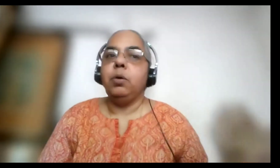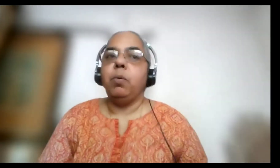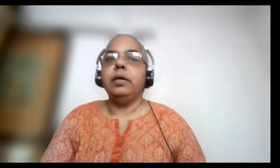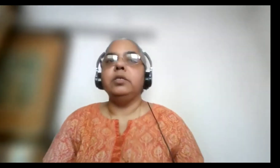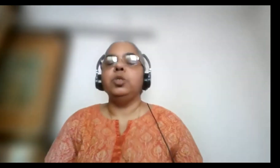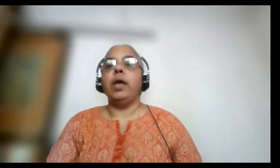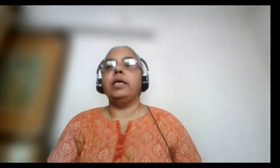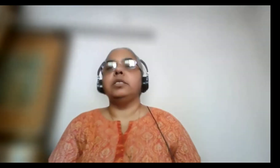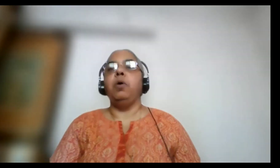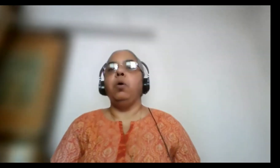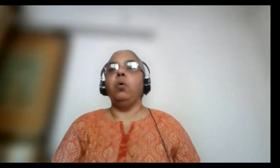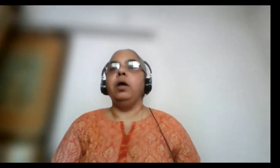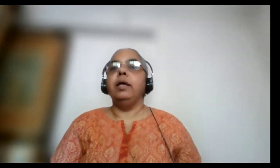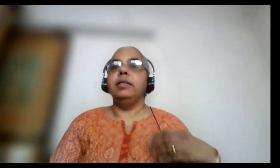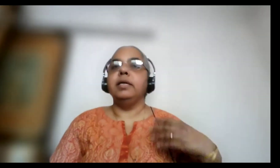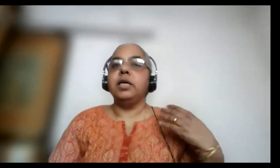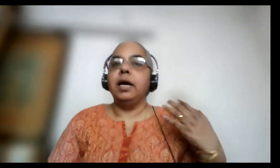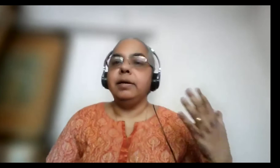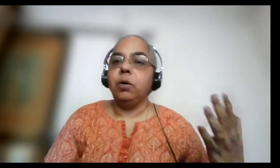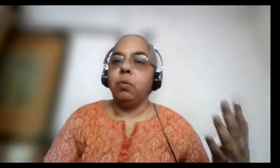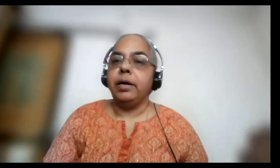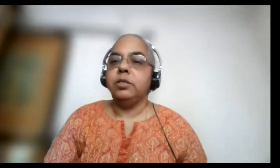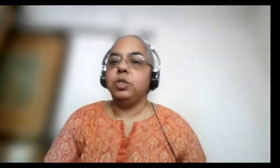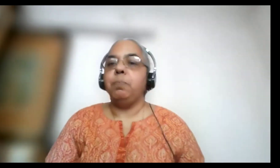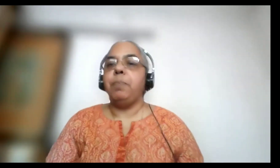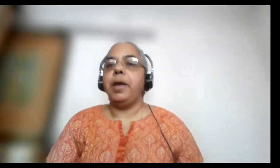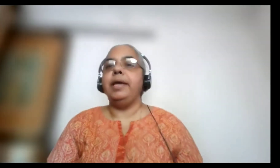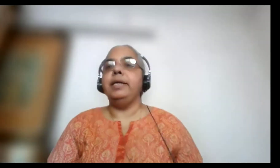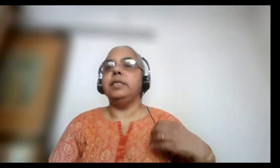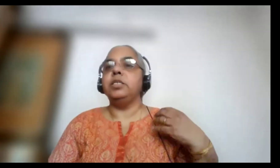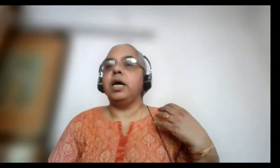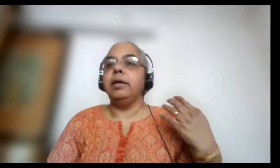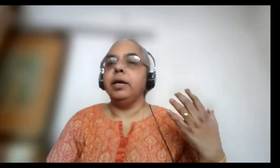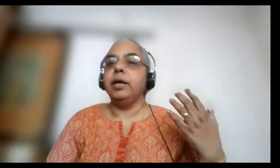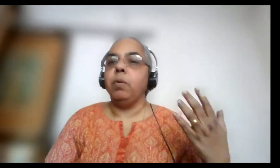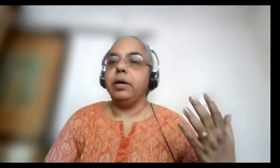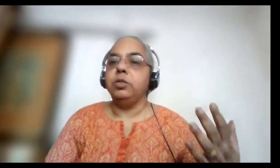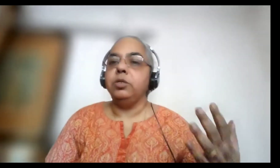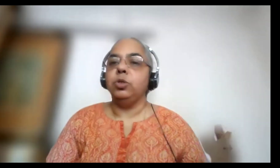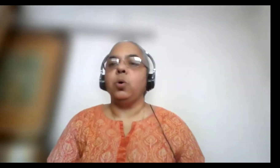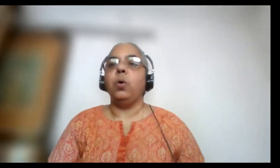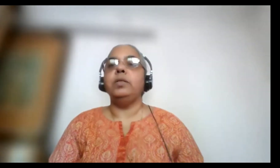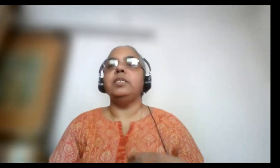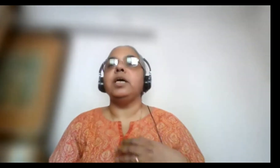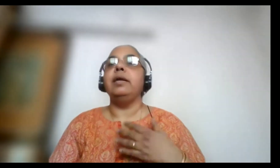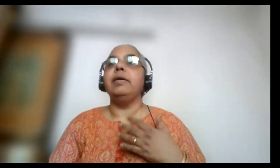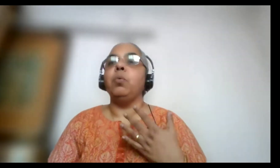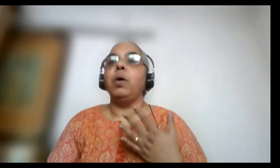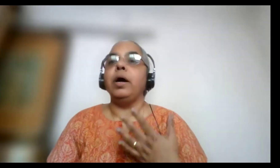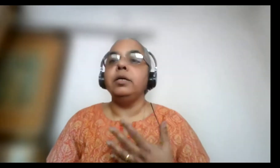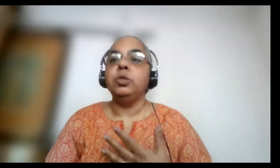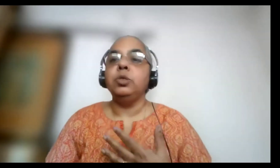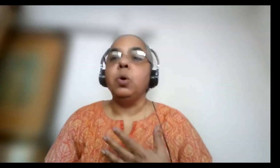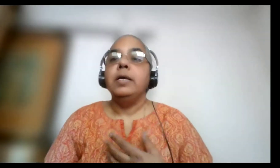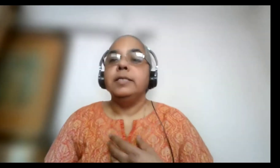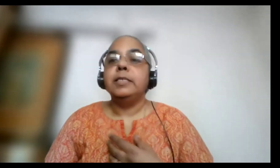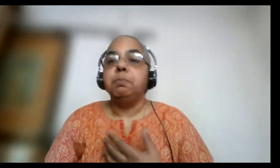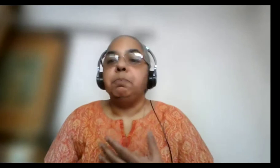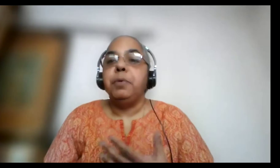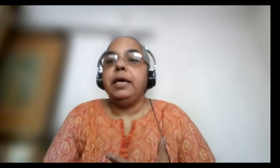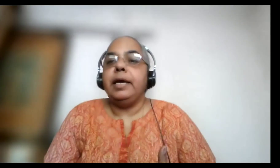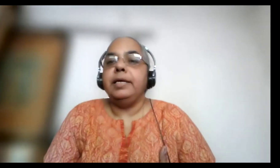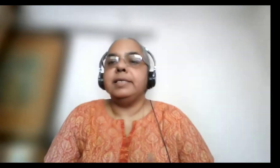child required to explore, the child required to paint, the child required to draw, the child required to